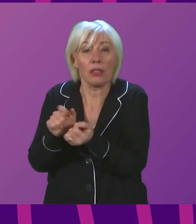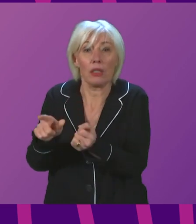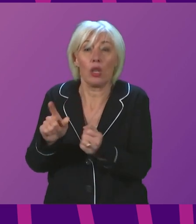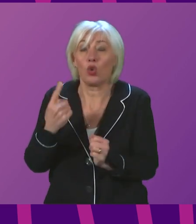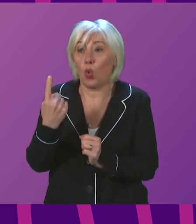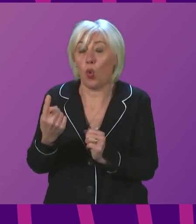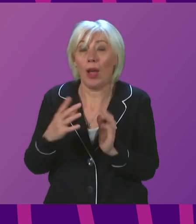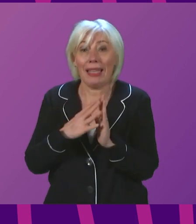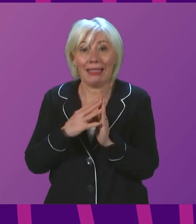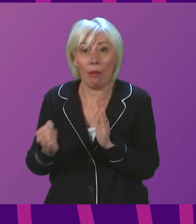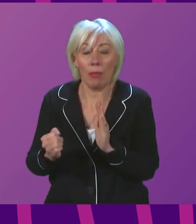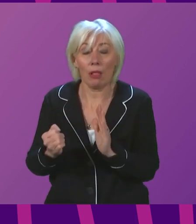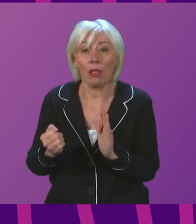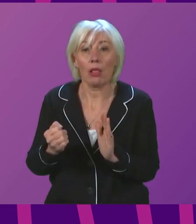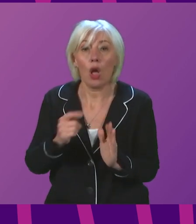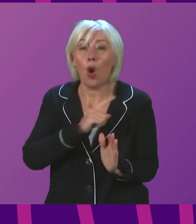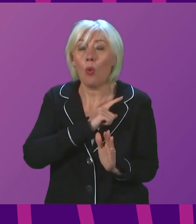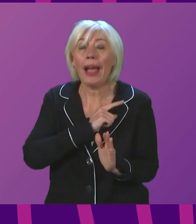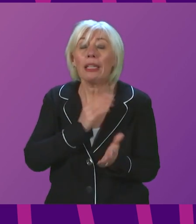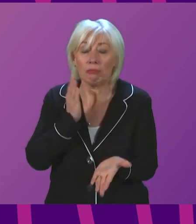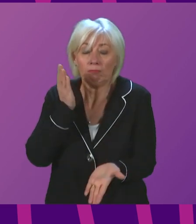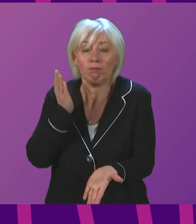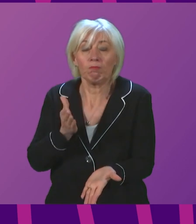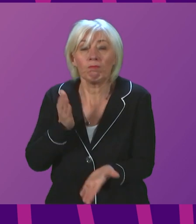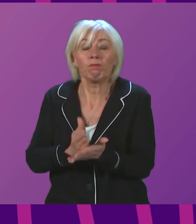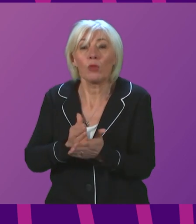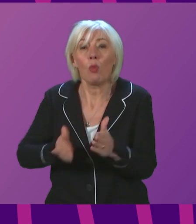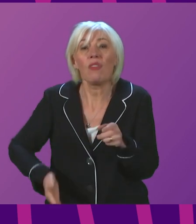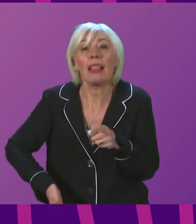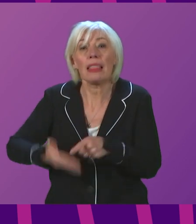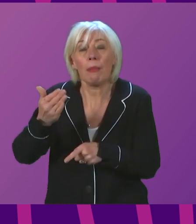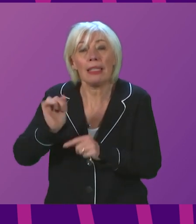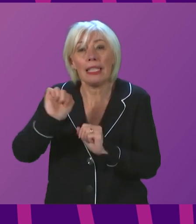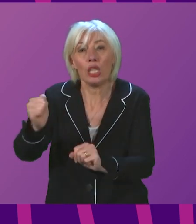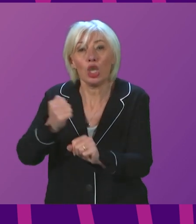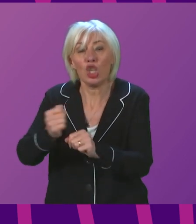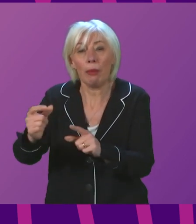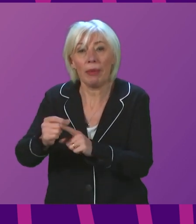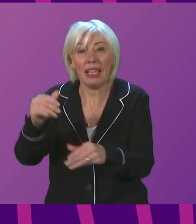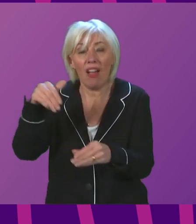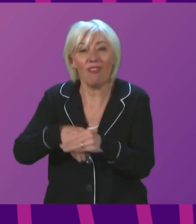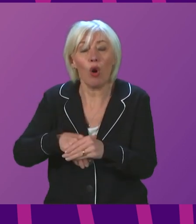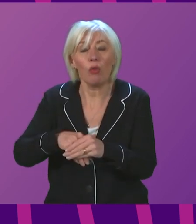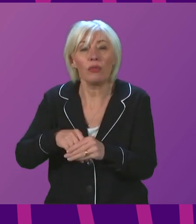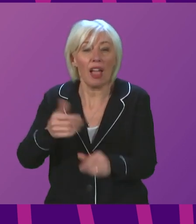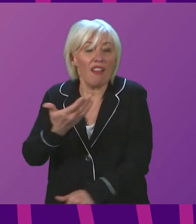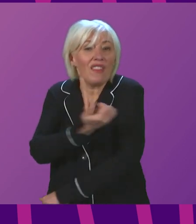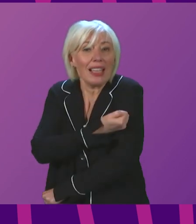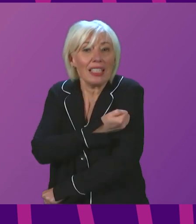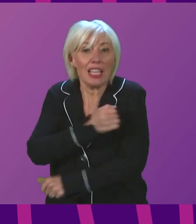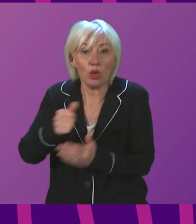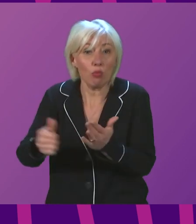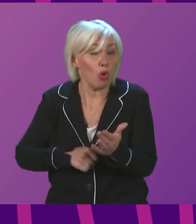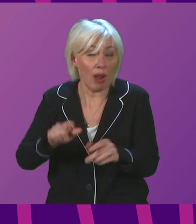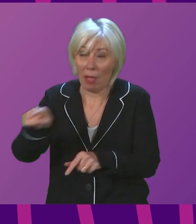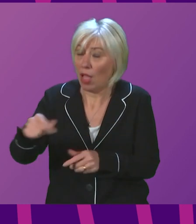that is one of the reasons why we have deliberately limited the involvement of GPs in the Covid vaccination programme. They have not had no involvement, let me